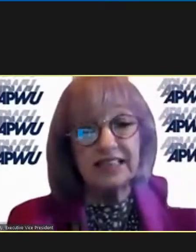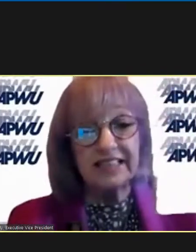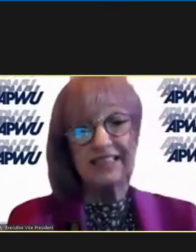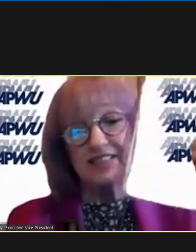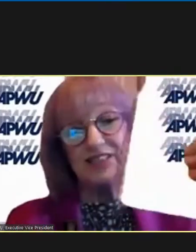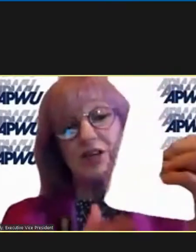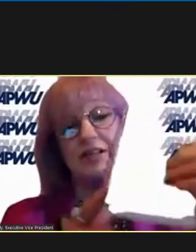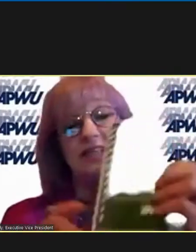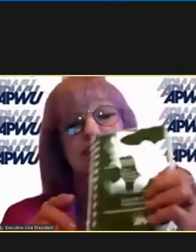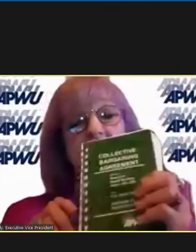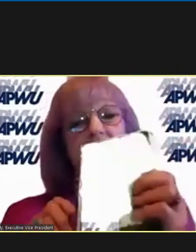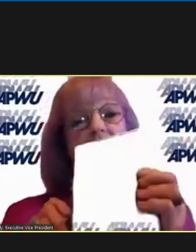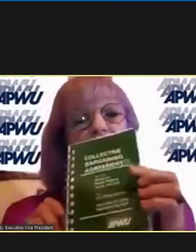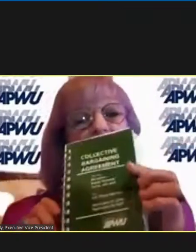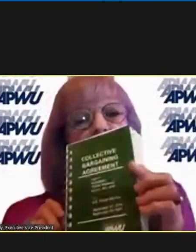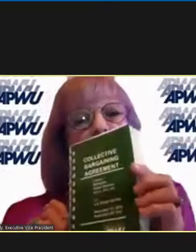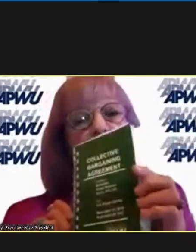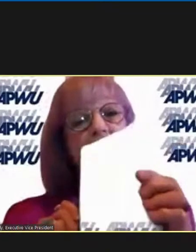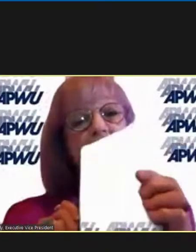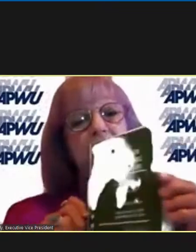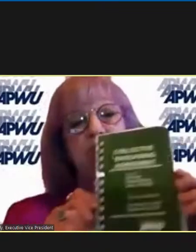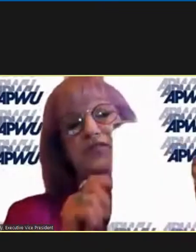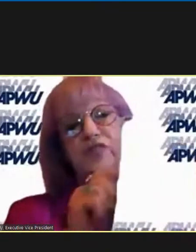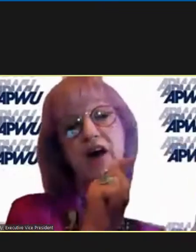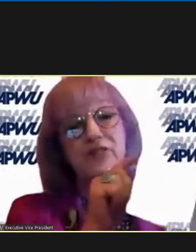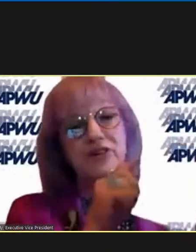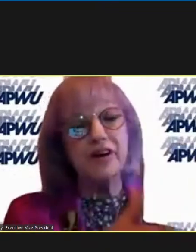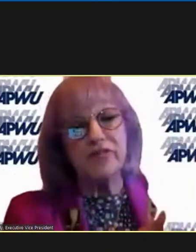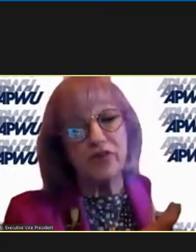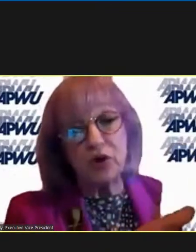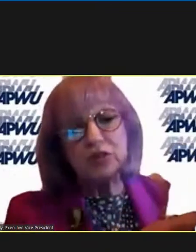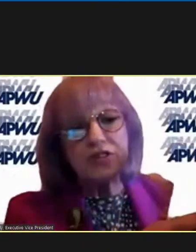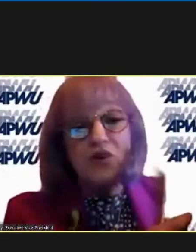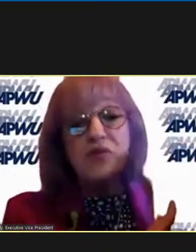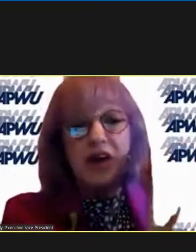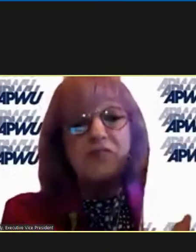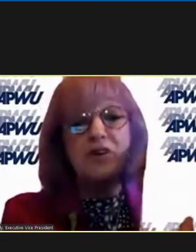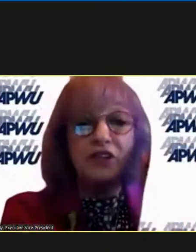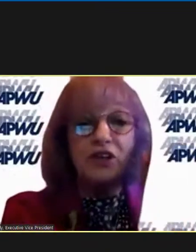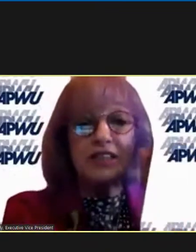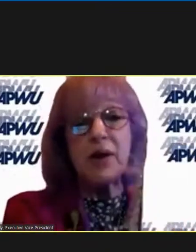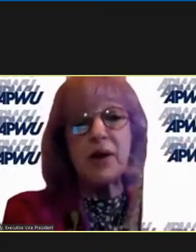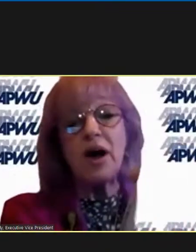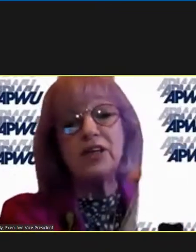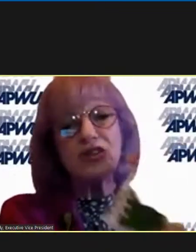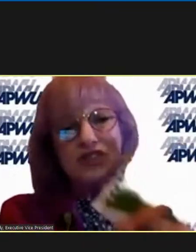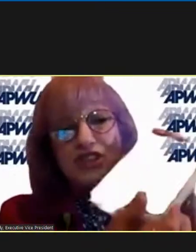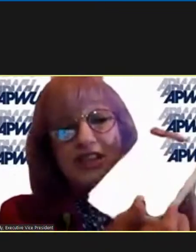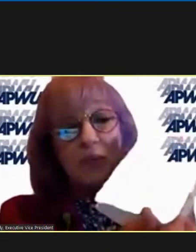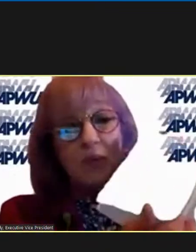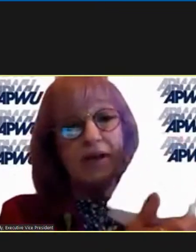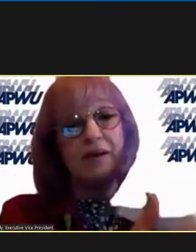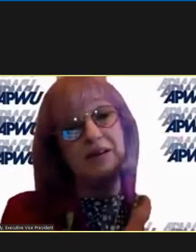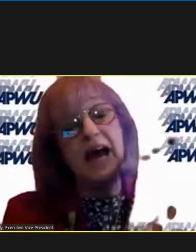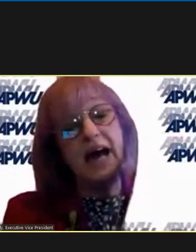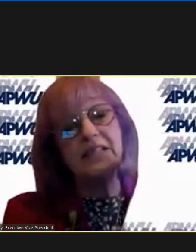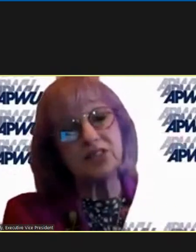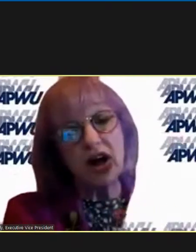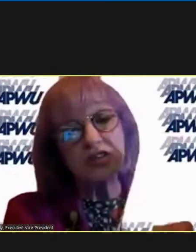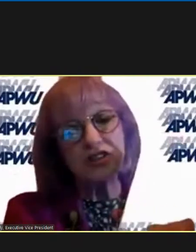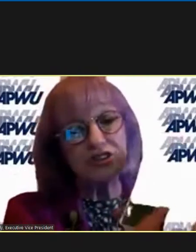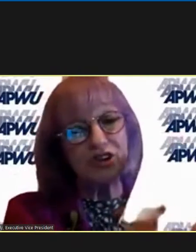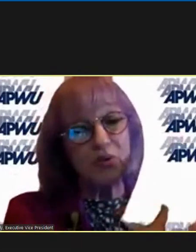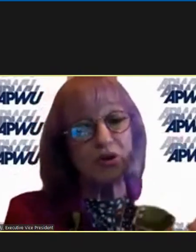hold on to this this uh contract that we have if you've ever for those of you who have never even looked at one you should get one